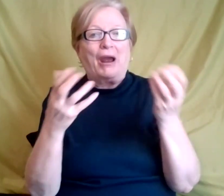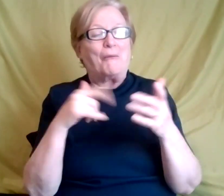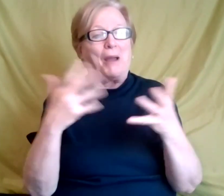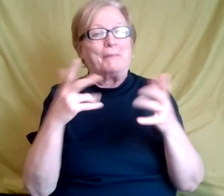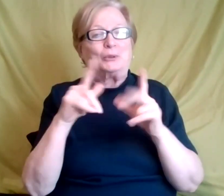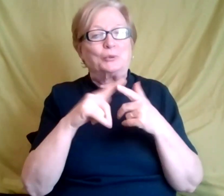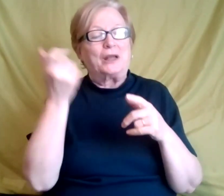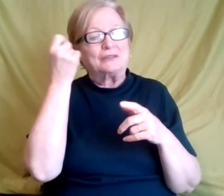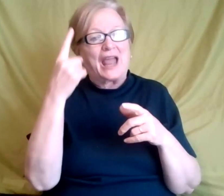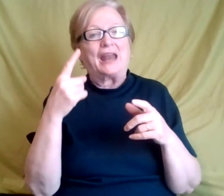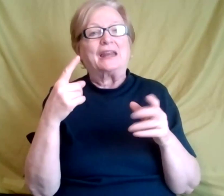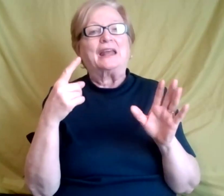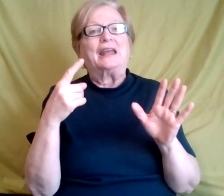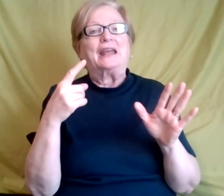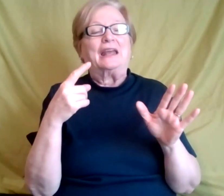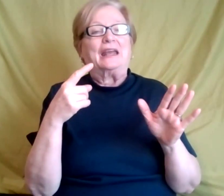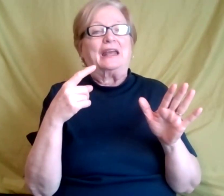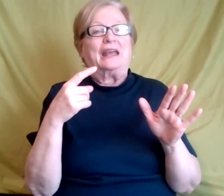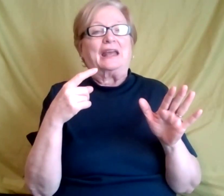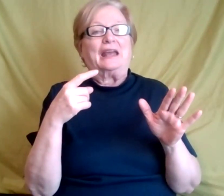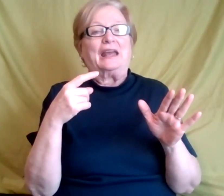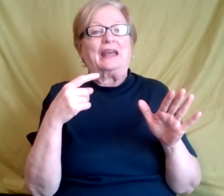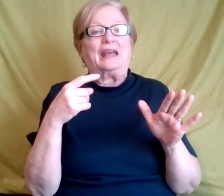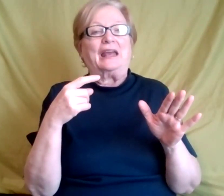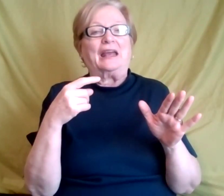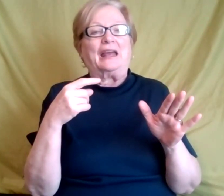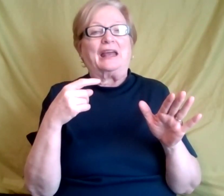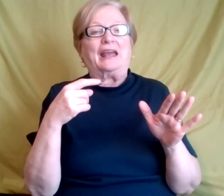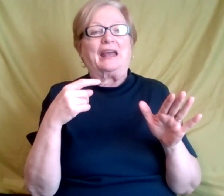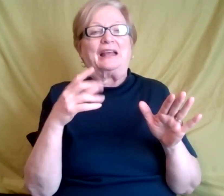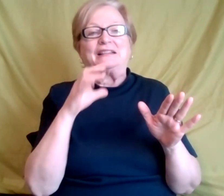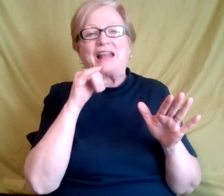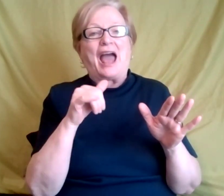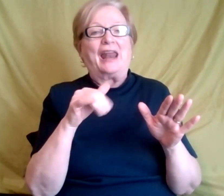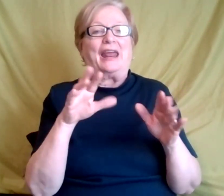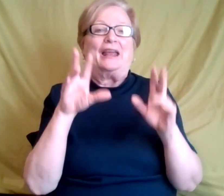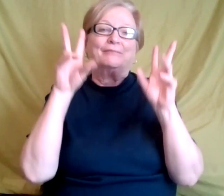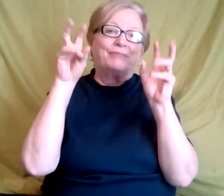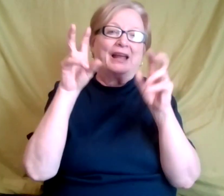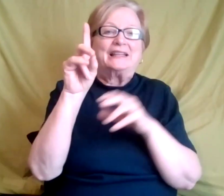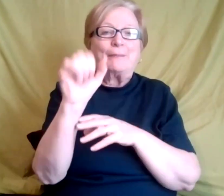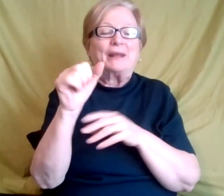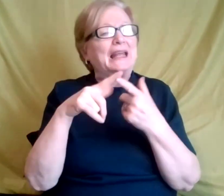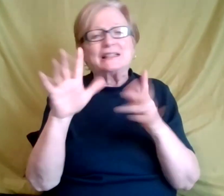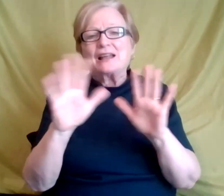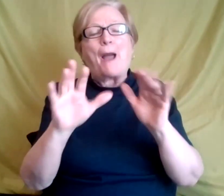understand that it is not a, you know, of course, disability, it's an ability